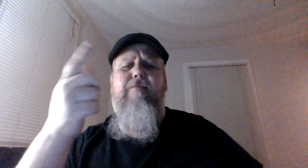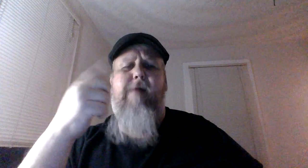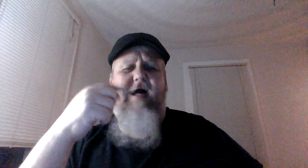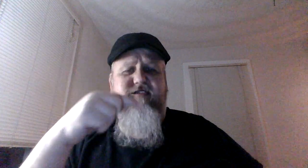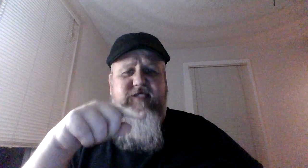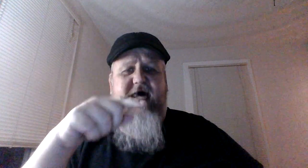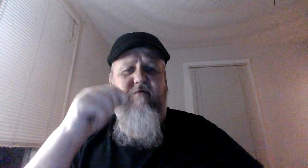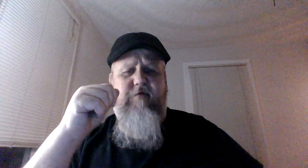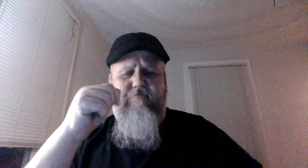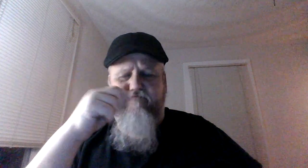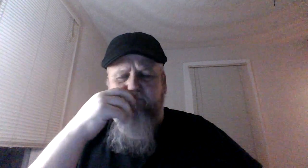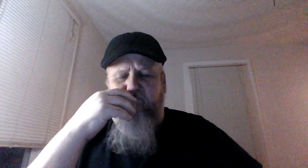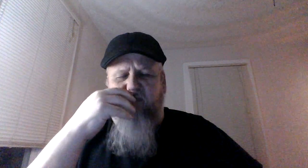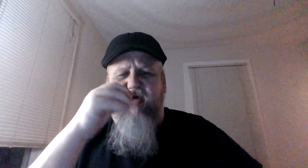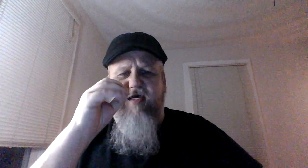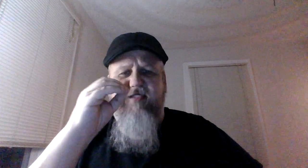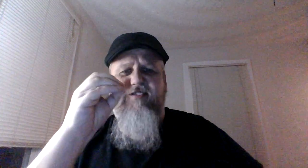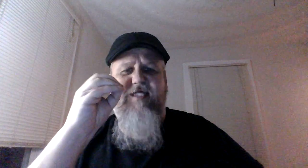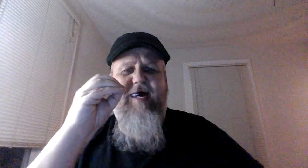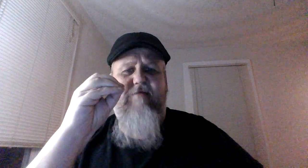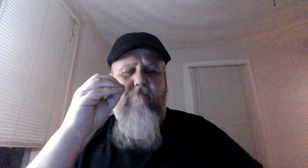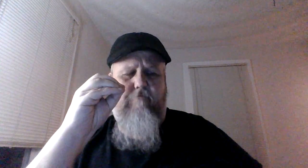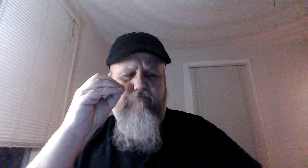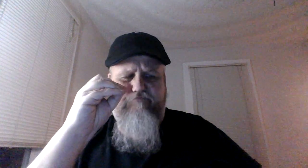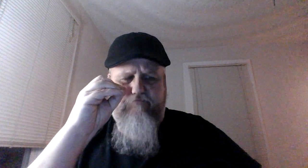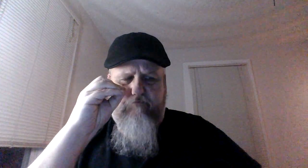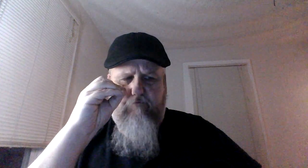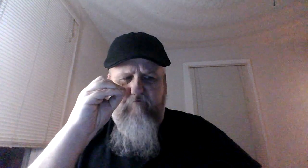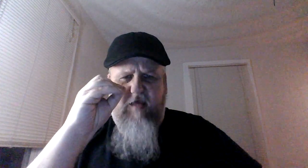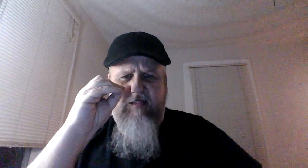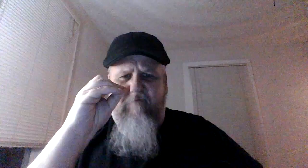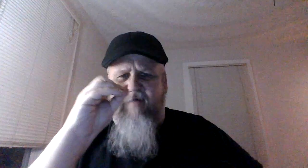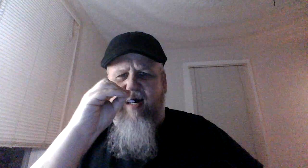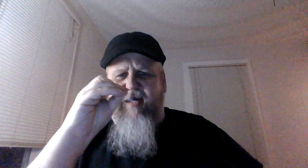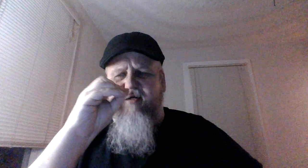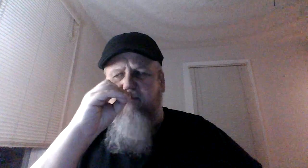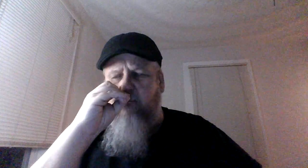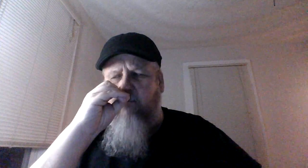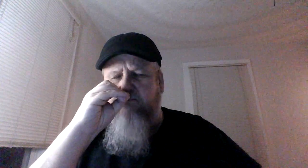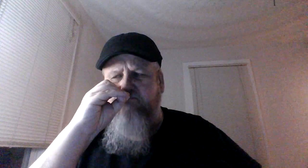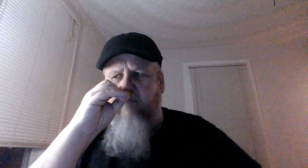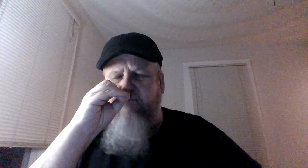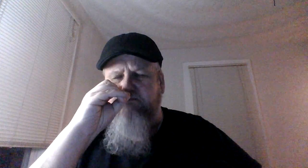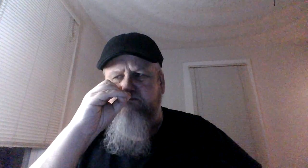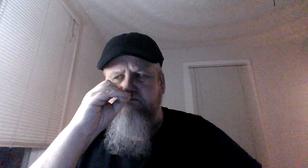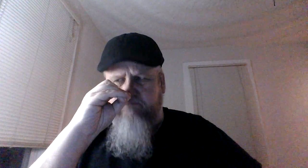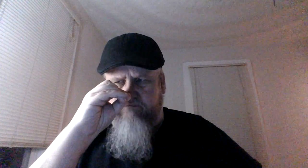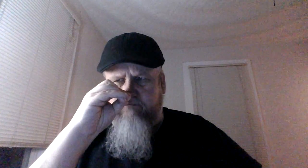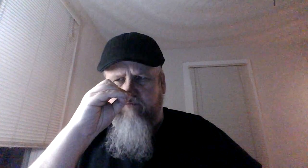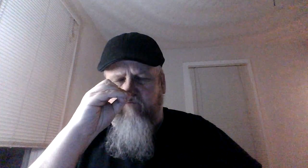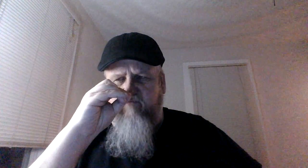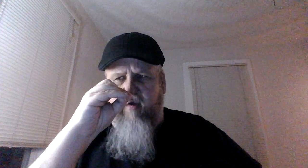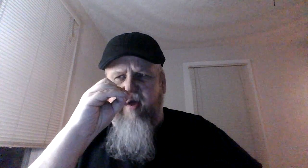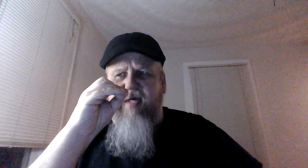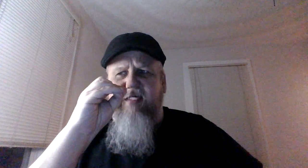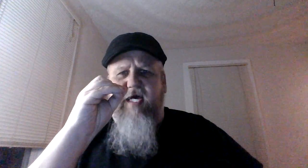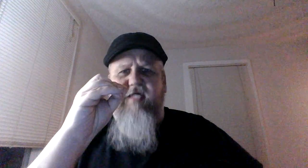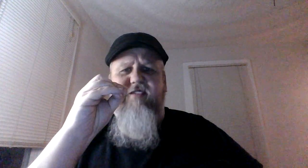back side of it is that defined taste